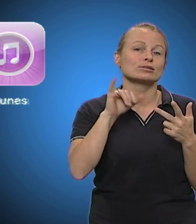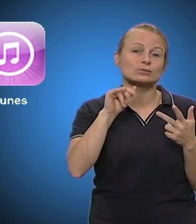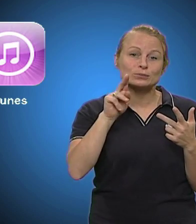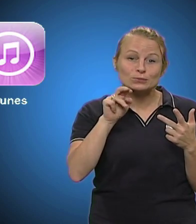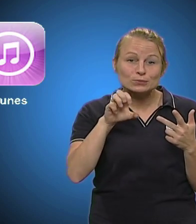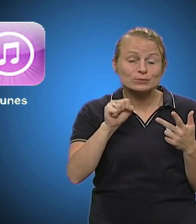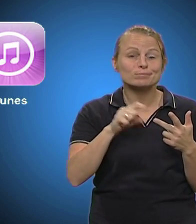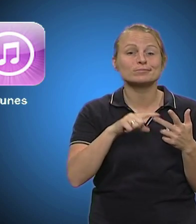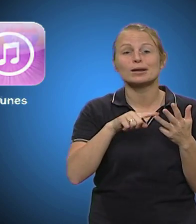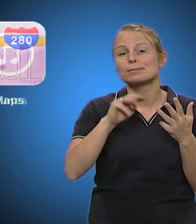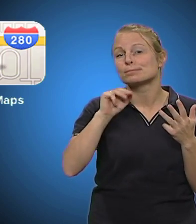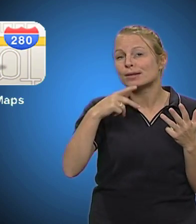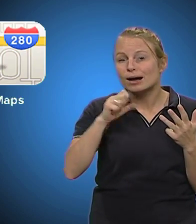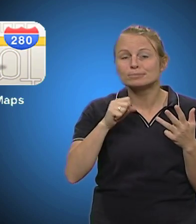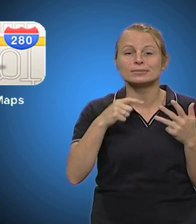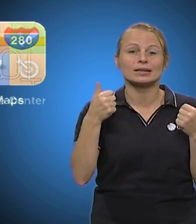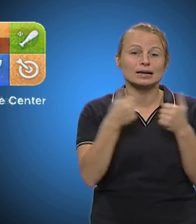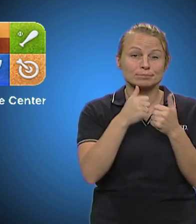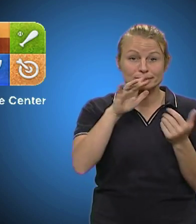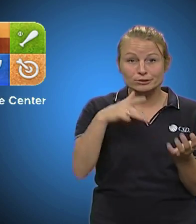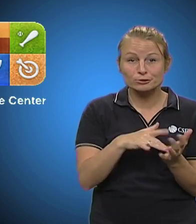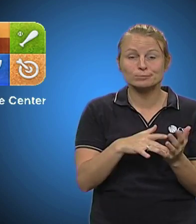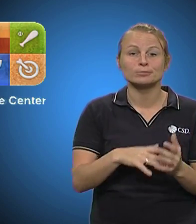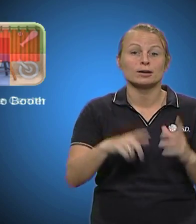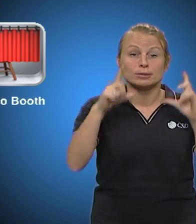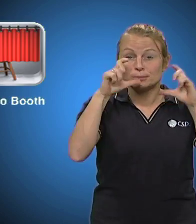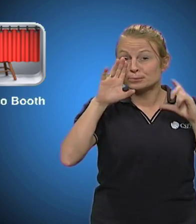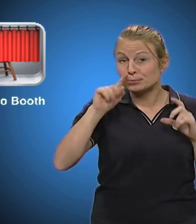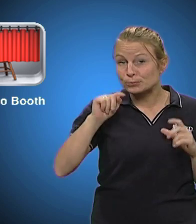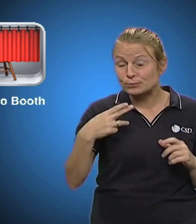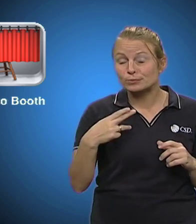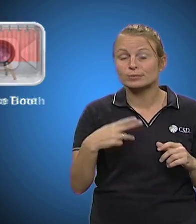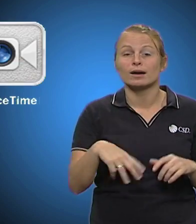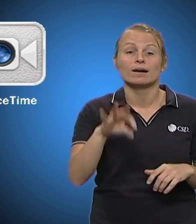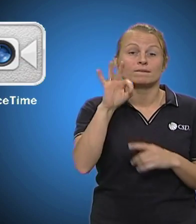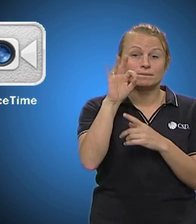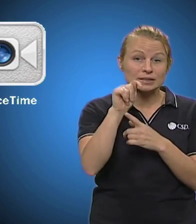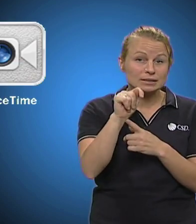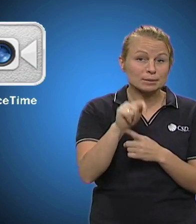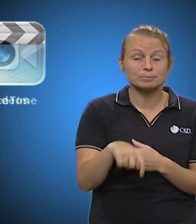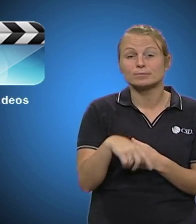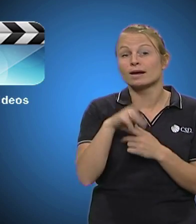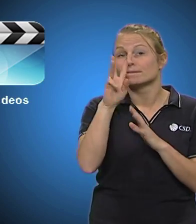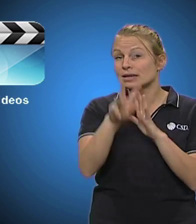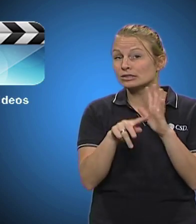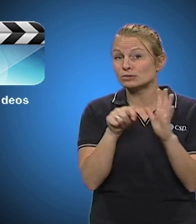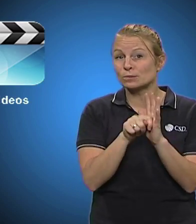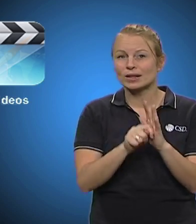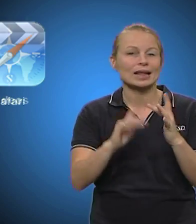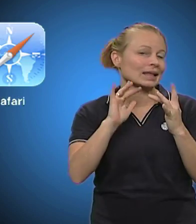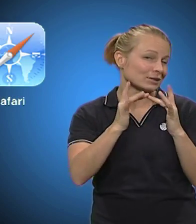to iTunes, Maps, Game Center, Photo Booth, FaceTime, Videos, Internet,